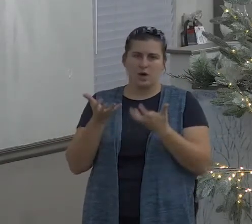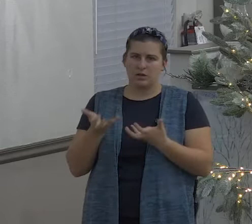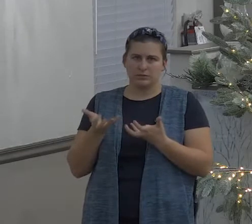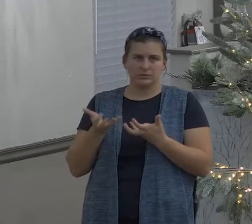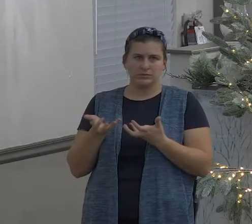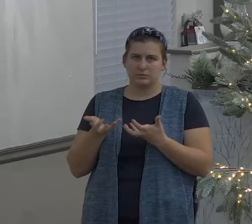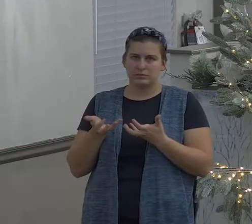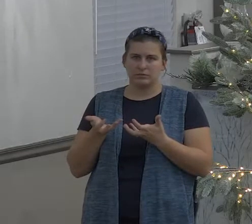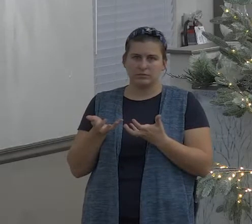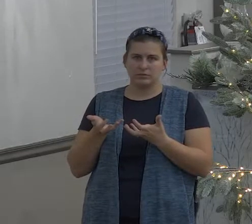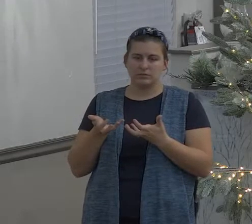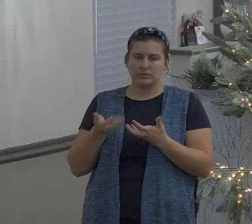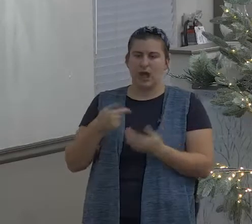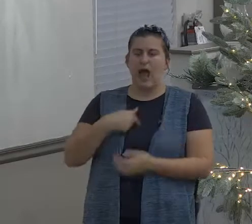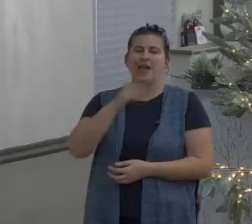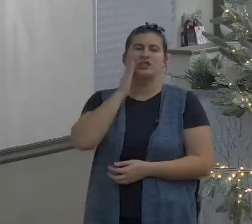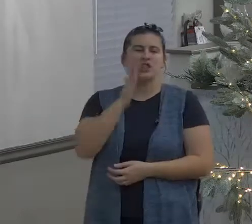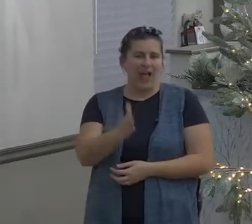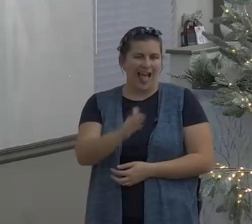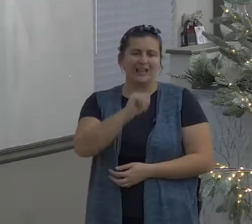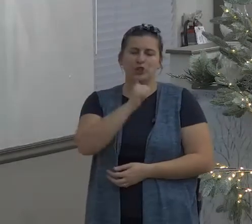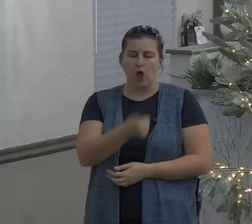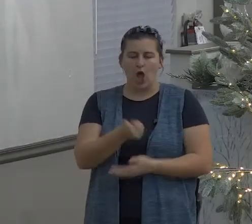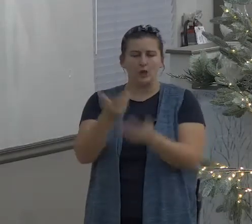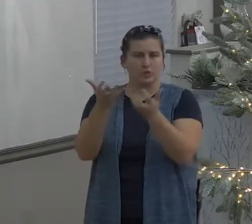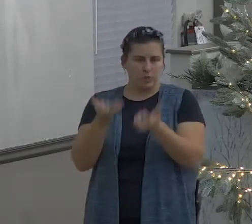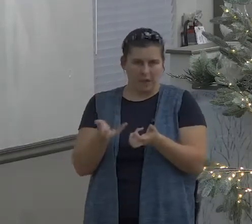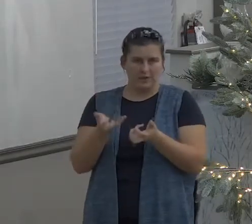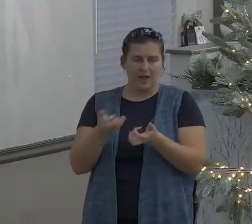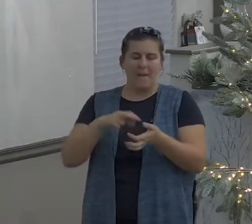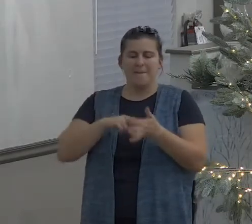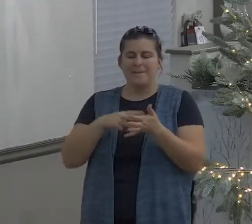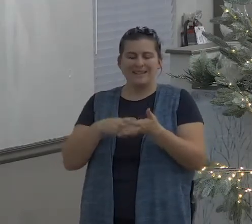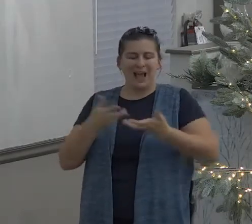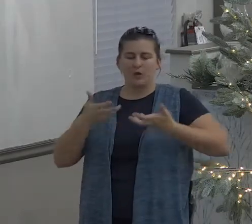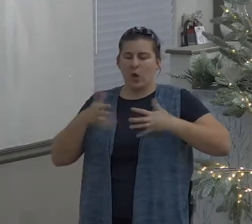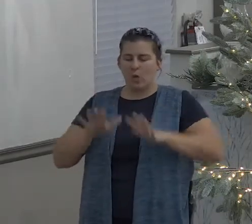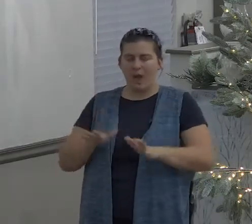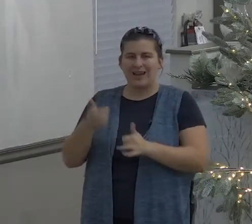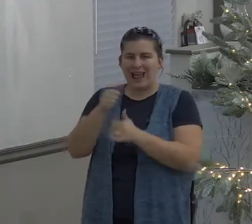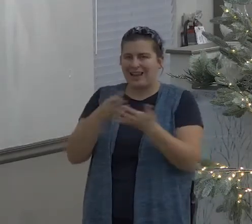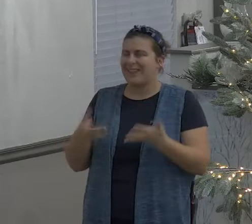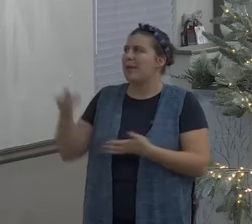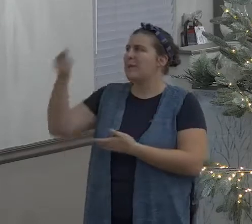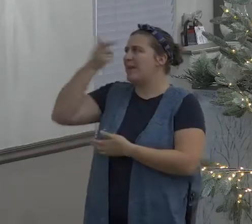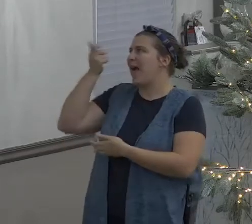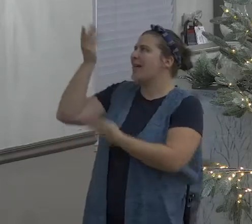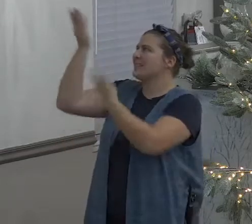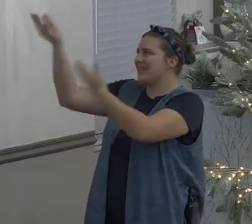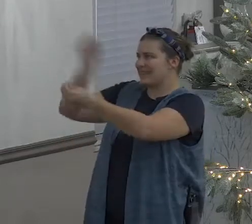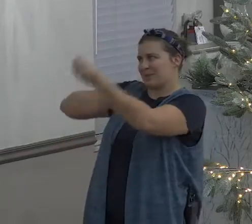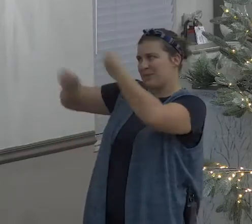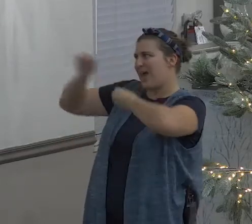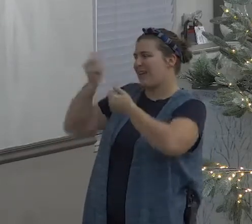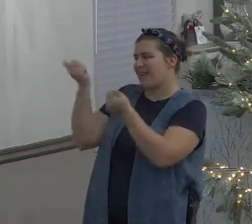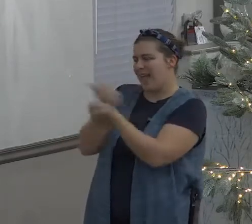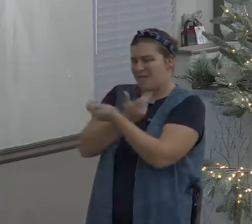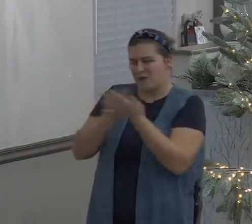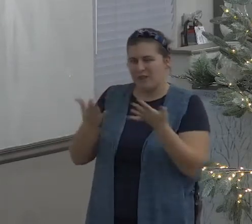but it doesn't it doesn't end there the Lord is my shepherd and the verse goes on doesn't it I shall not want